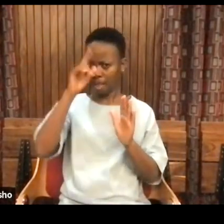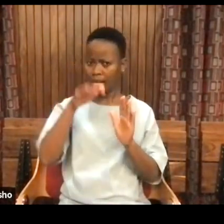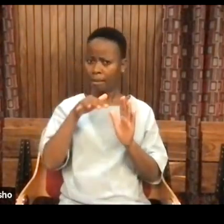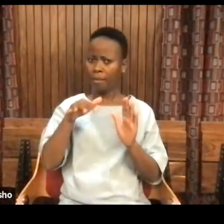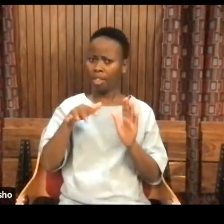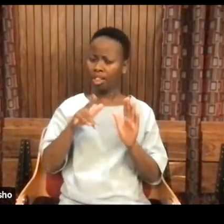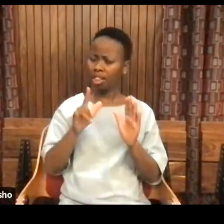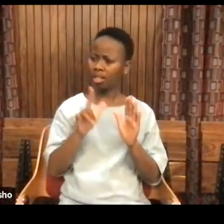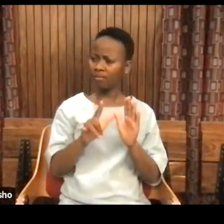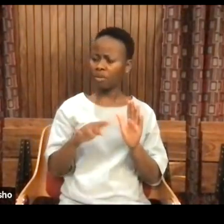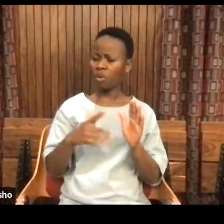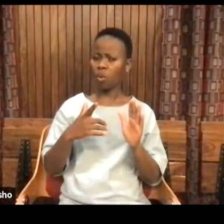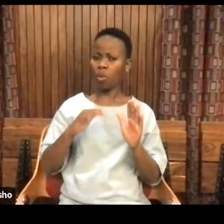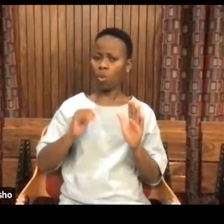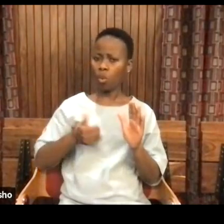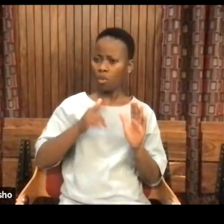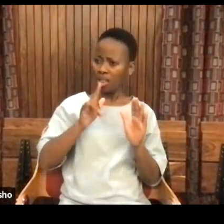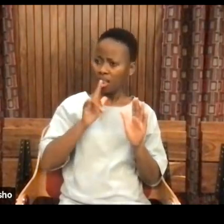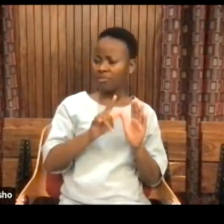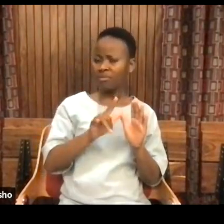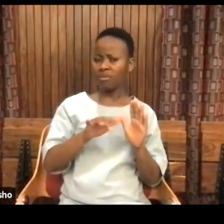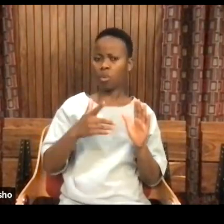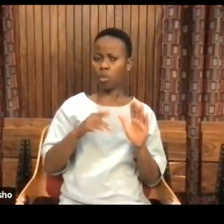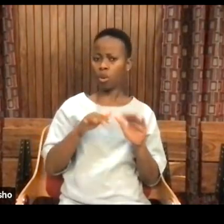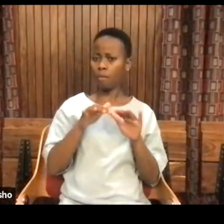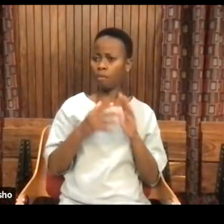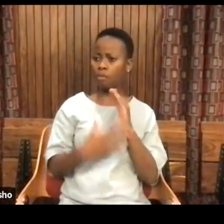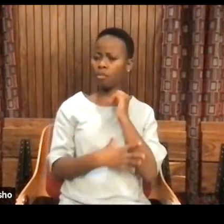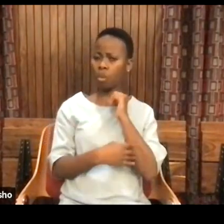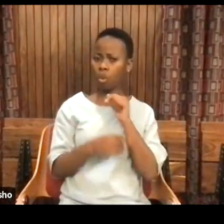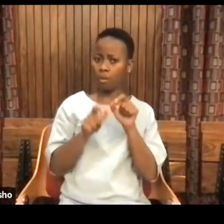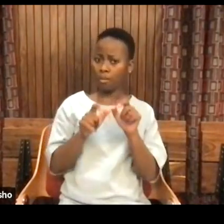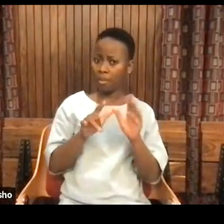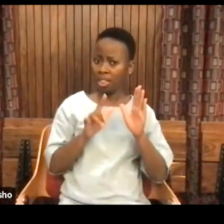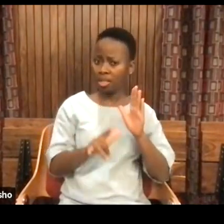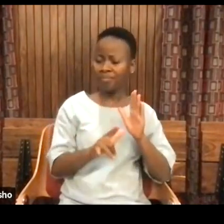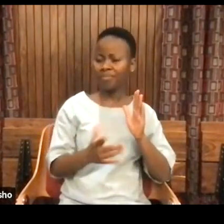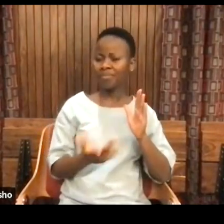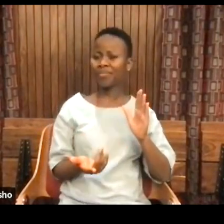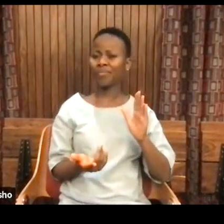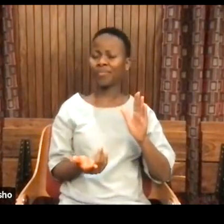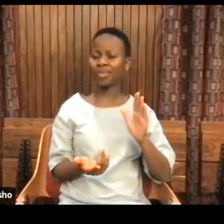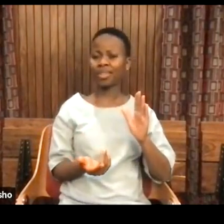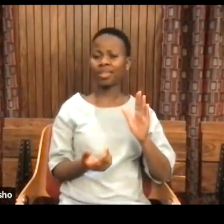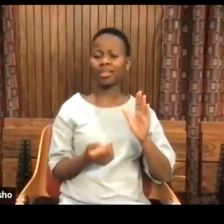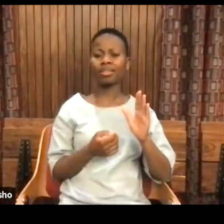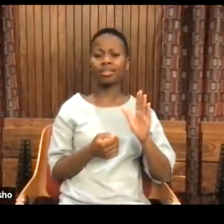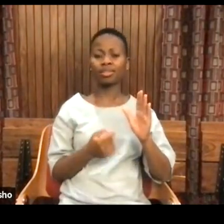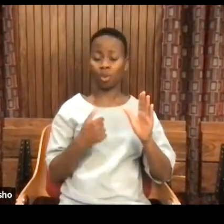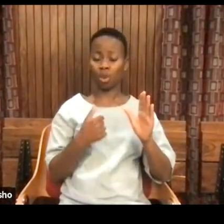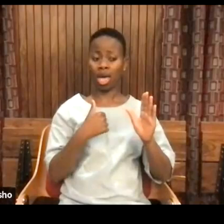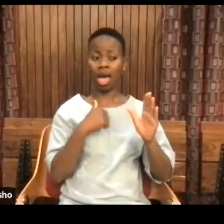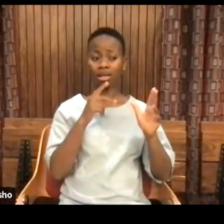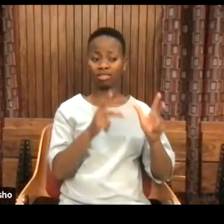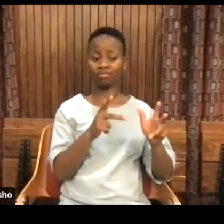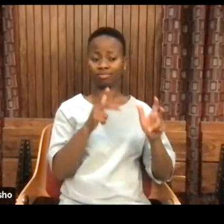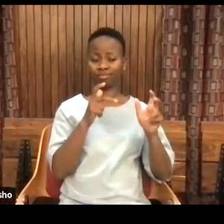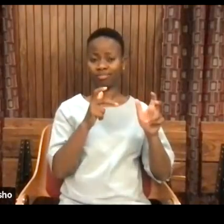Or how much they love women? Or how much they love the poor? The reason I could see those things